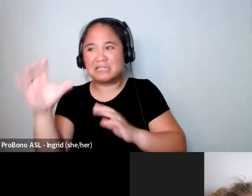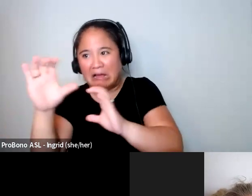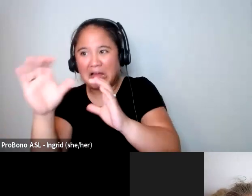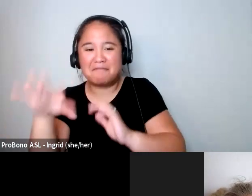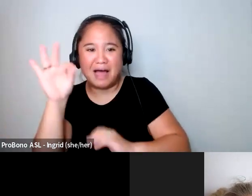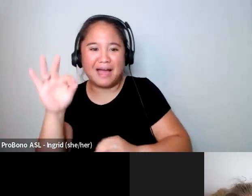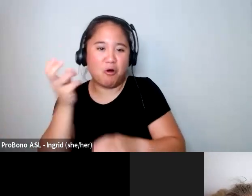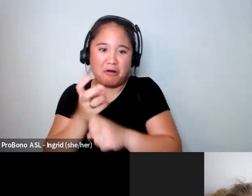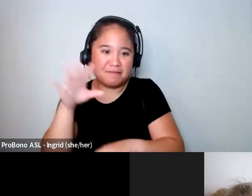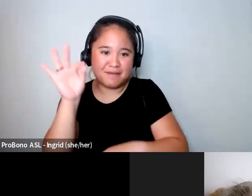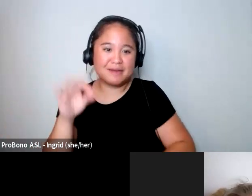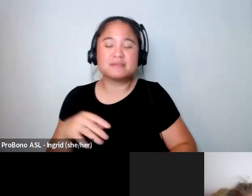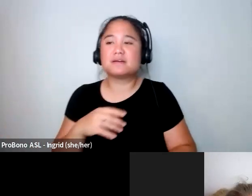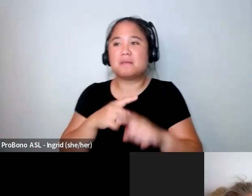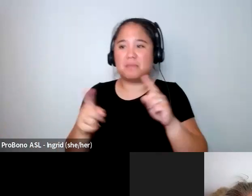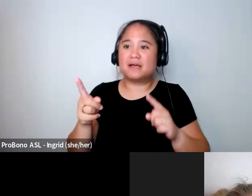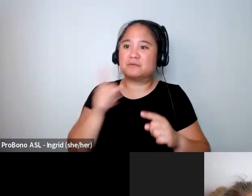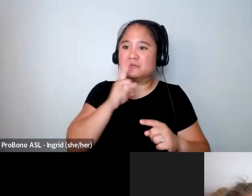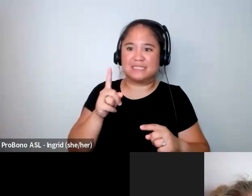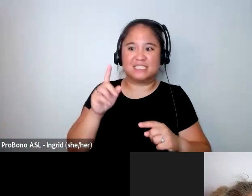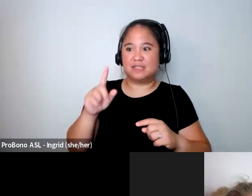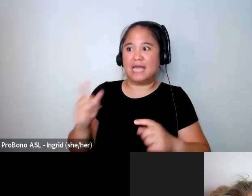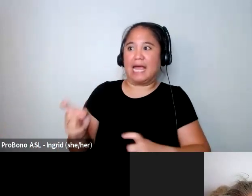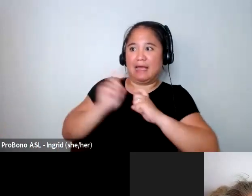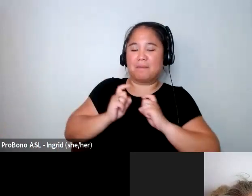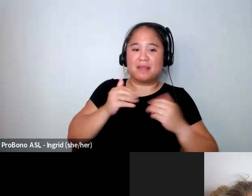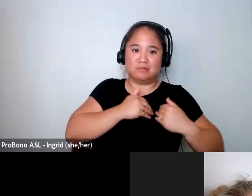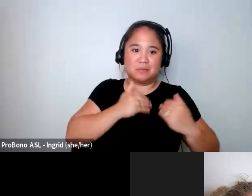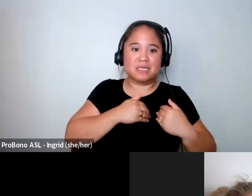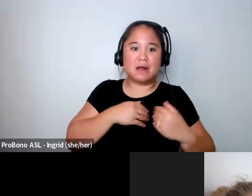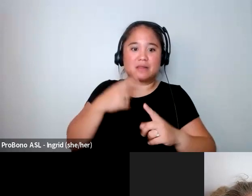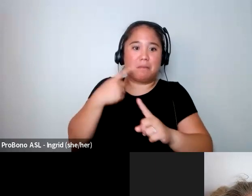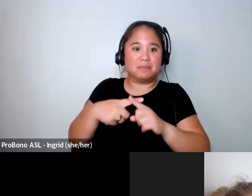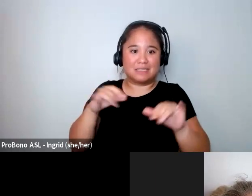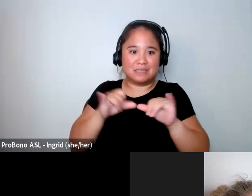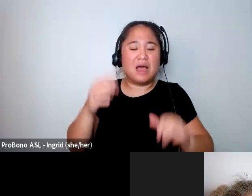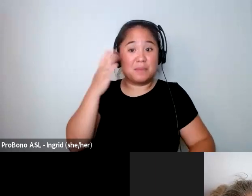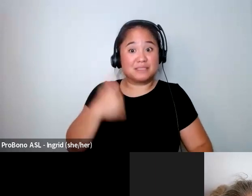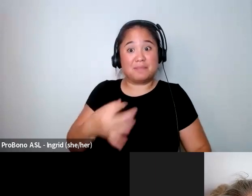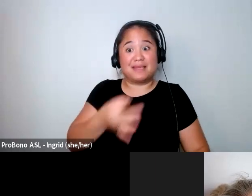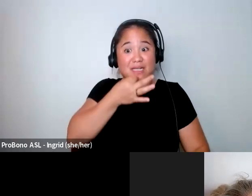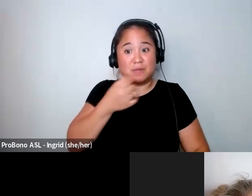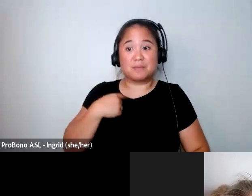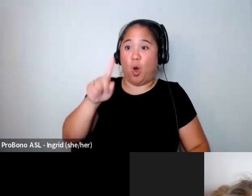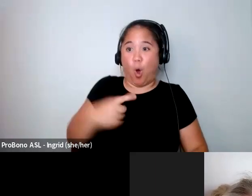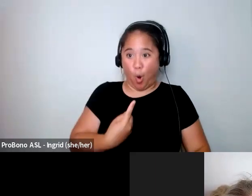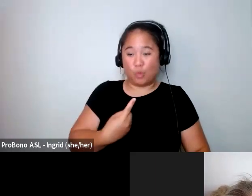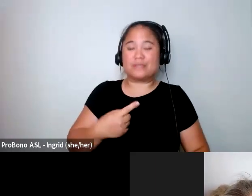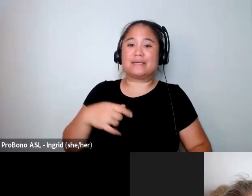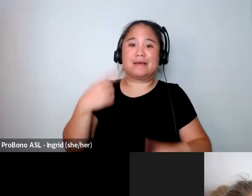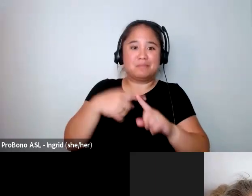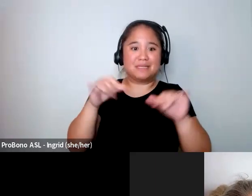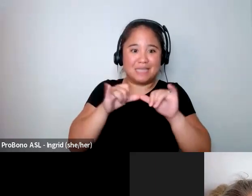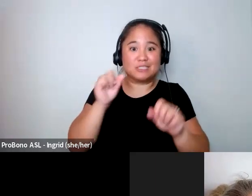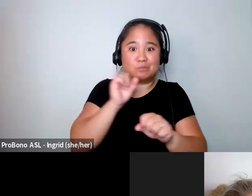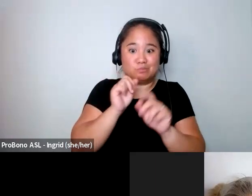of that brand as well just the plus because they call me the plus expert because i'm the only plus size person working there right oh